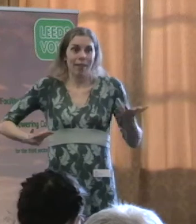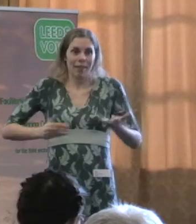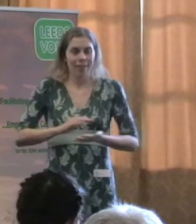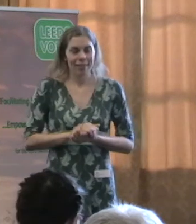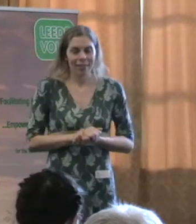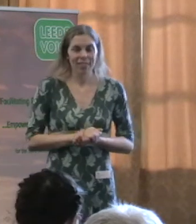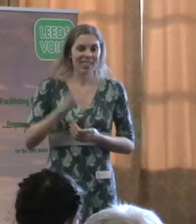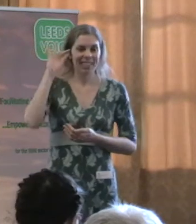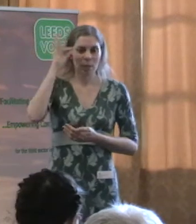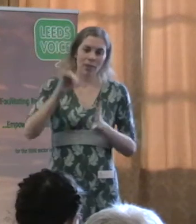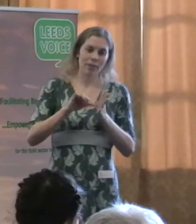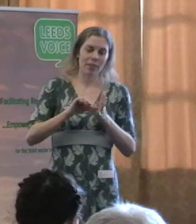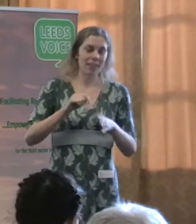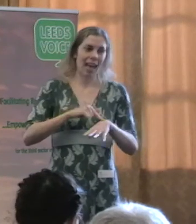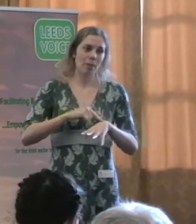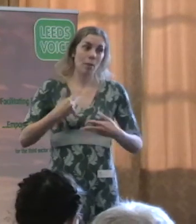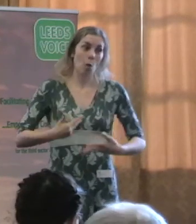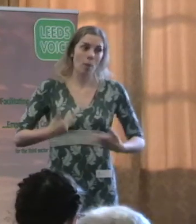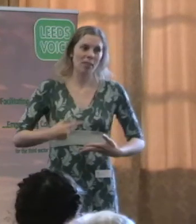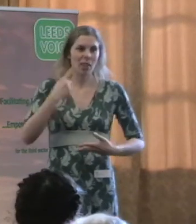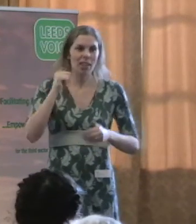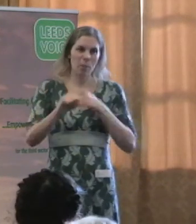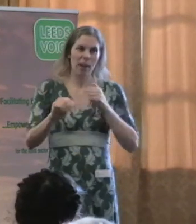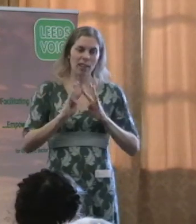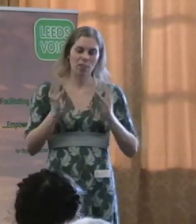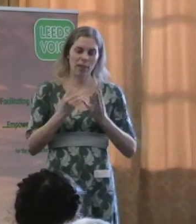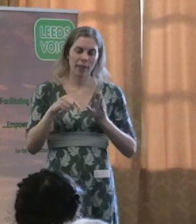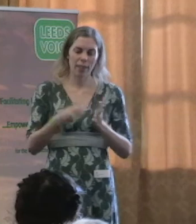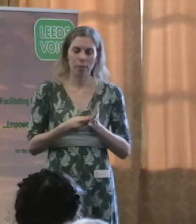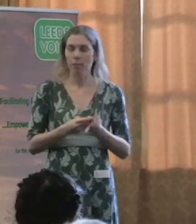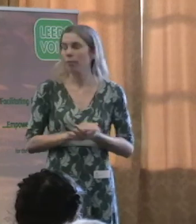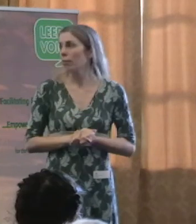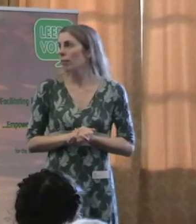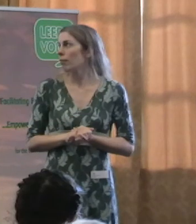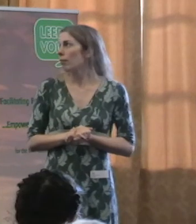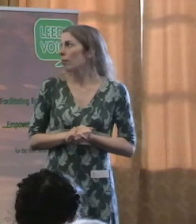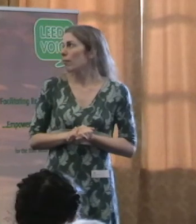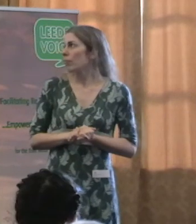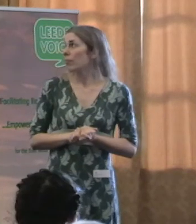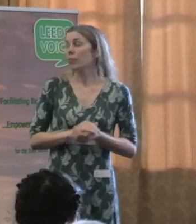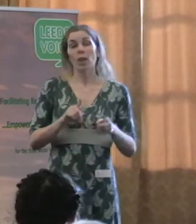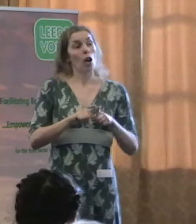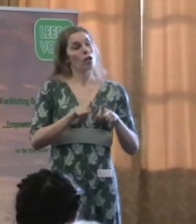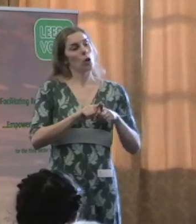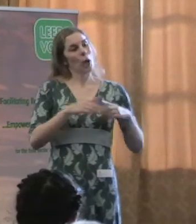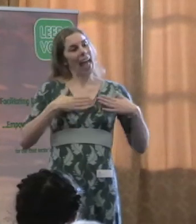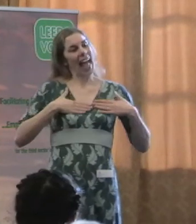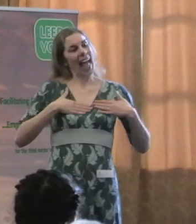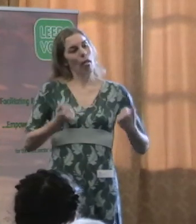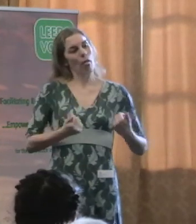authorities some of the challenges for the future. There will also be a health premium,